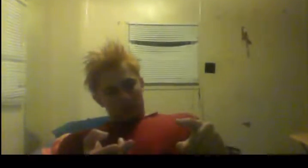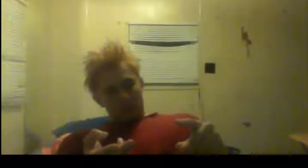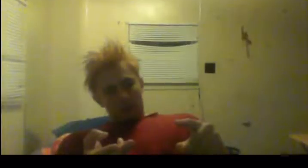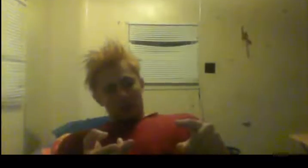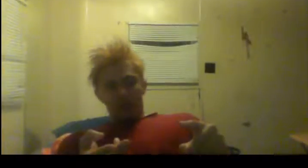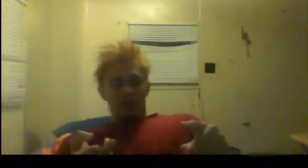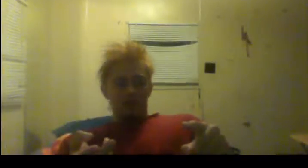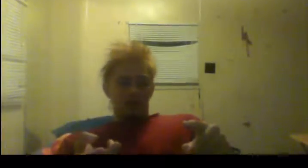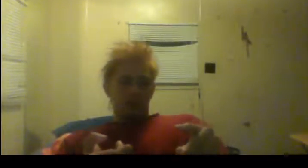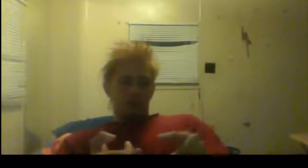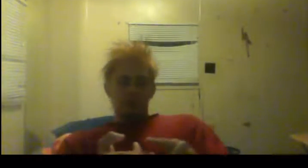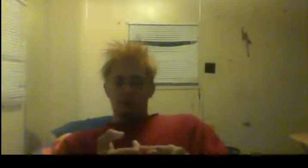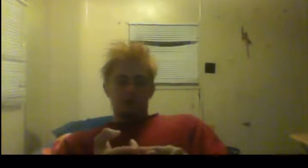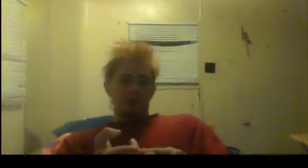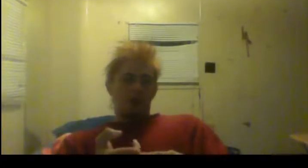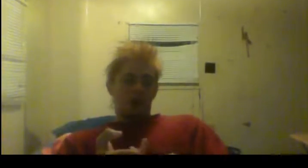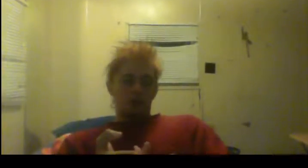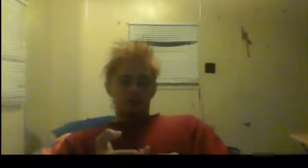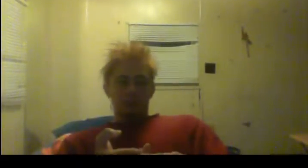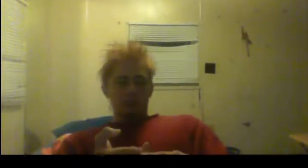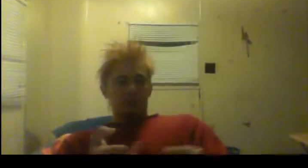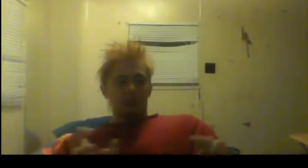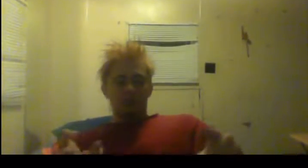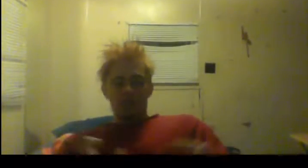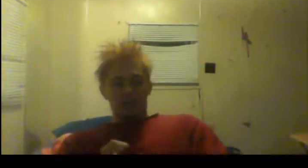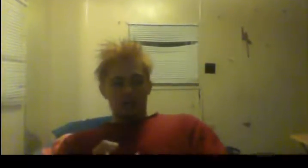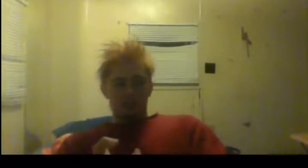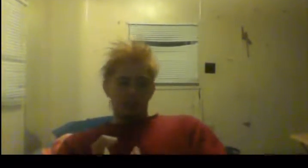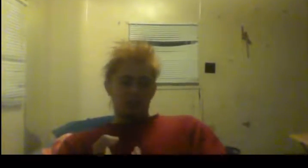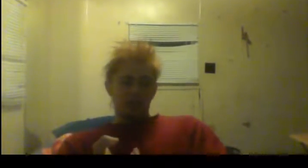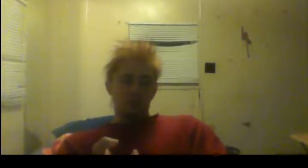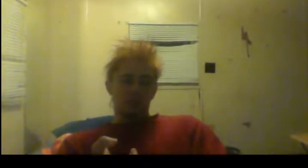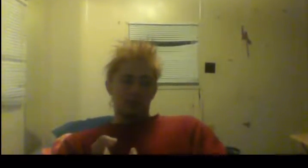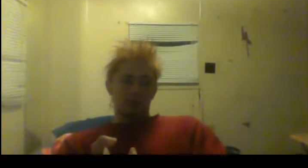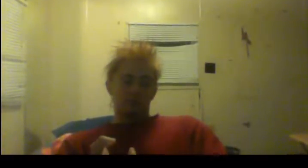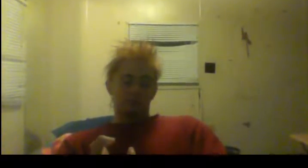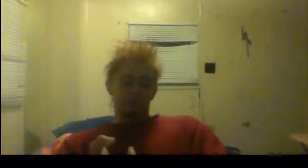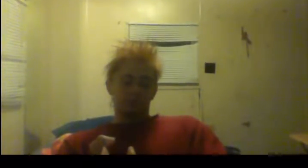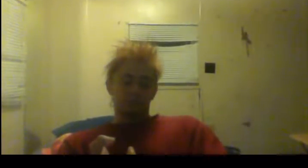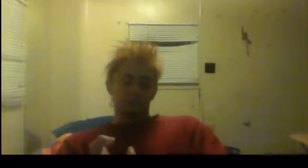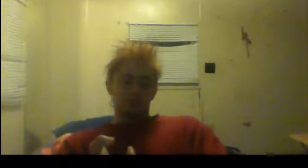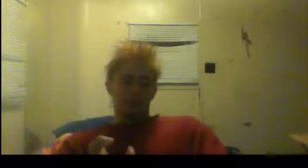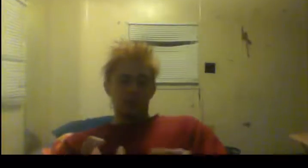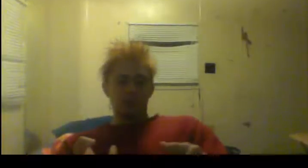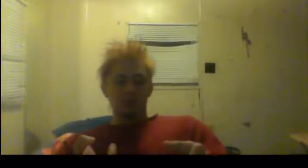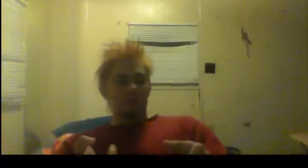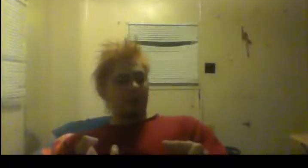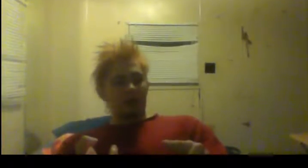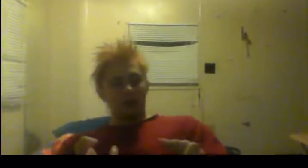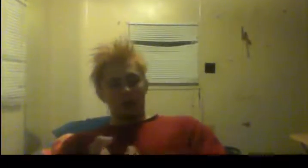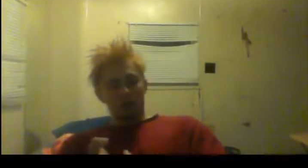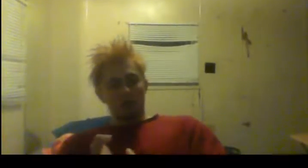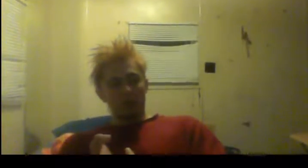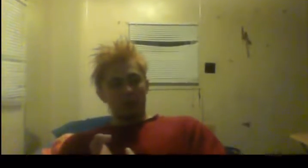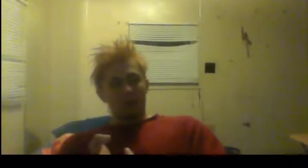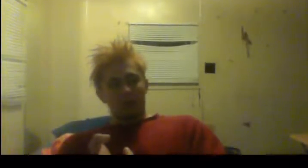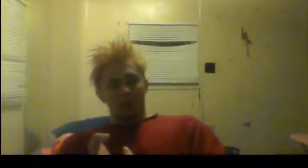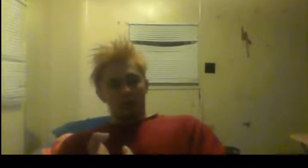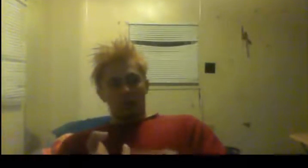and then I'll, switch from arms to chest in the same workout. I'll do about a hundred, a